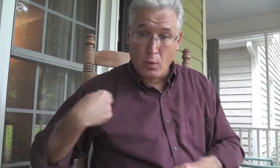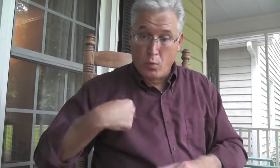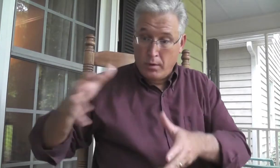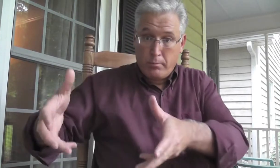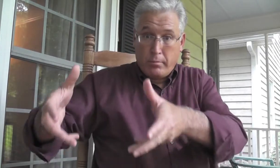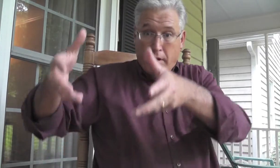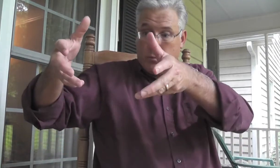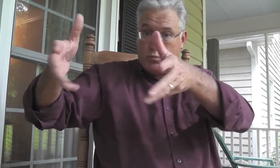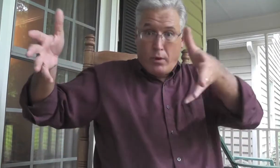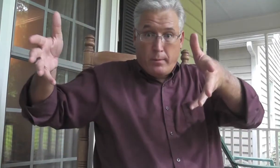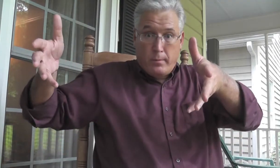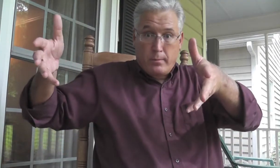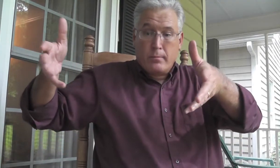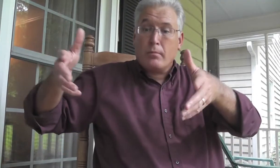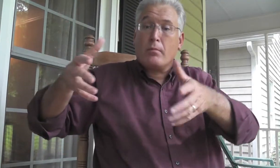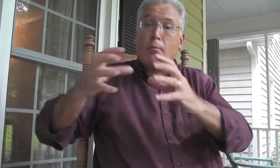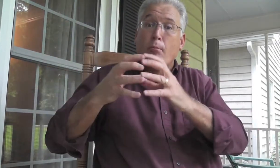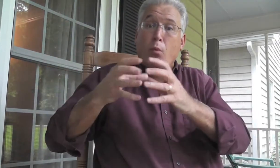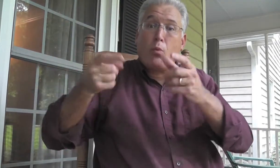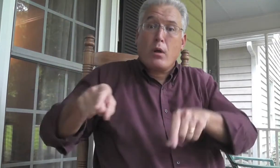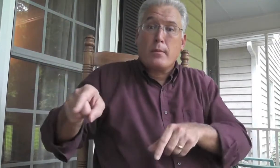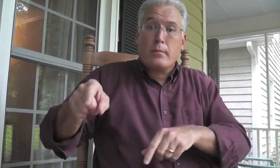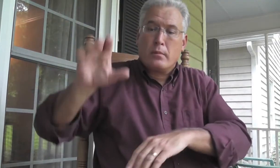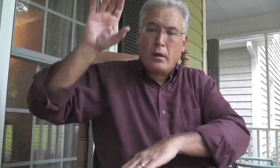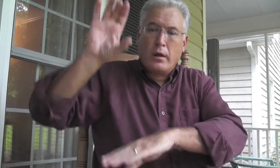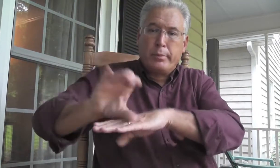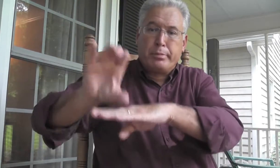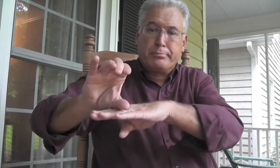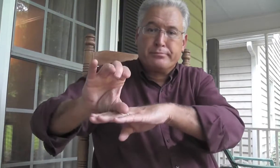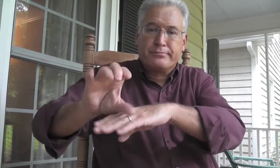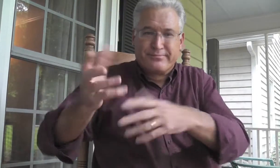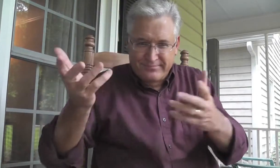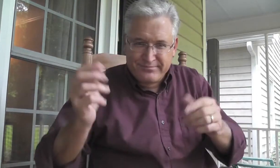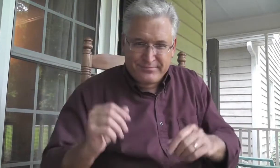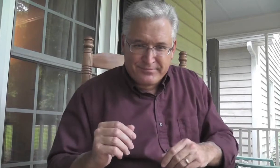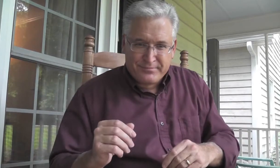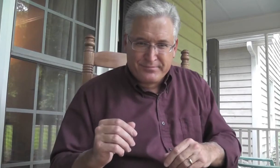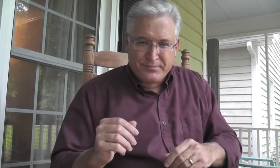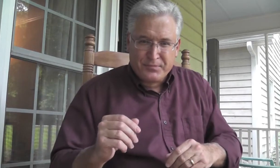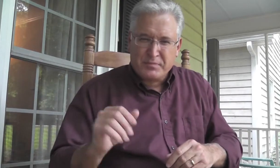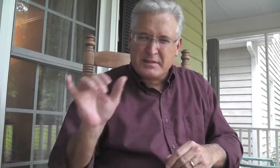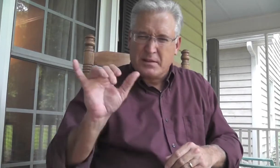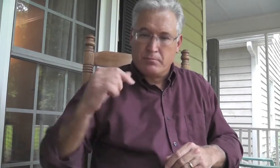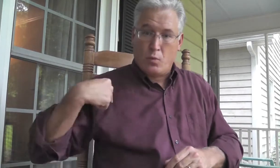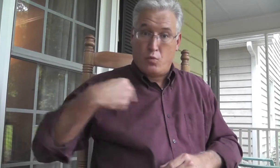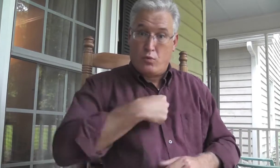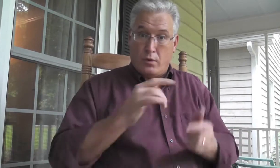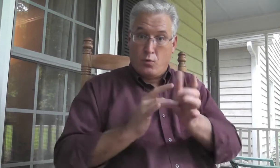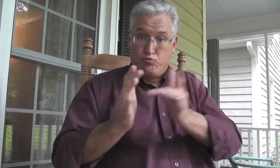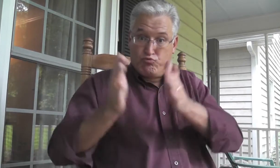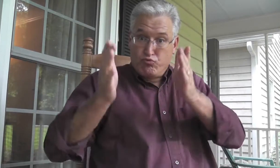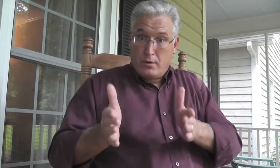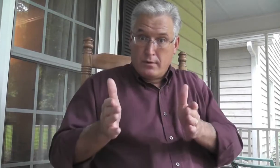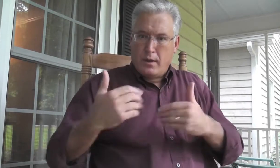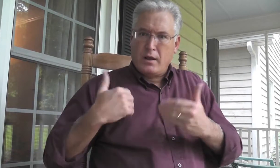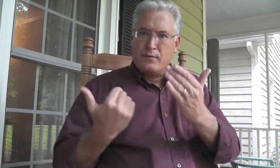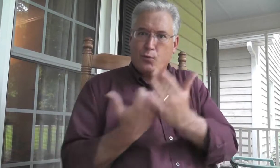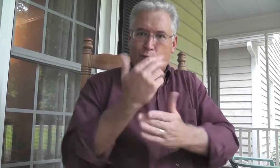Can it bounce up and down? No. It's just going to plop. It's going to hit the ground. Just stay on the ground. And that's like us, as